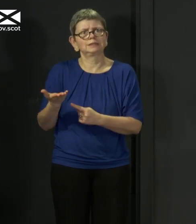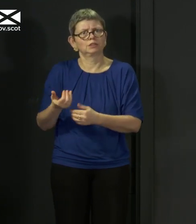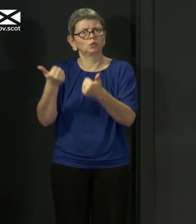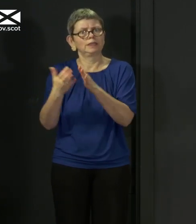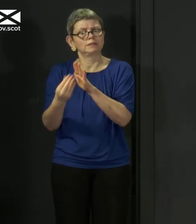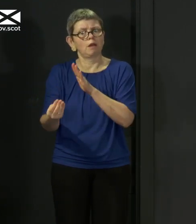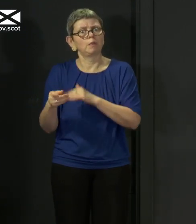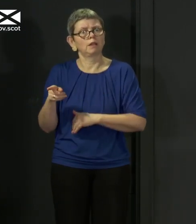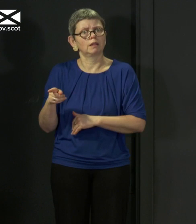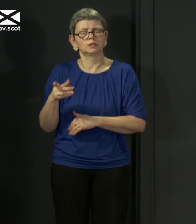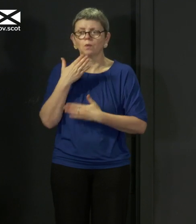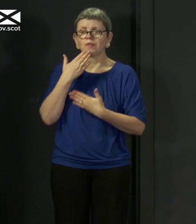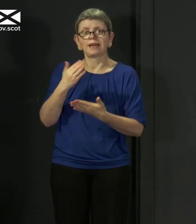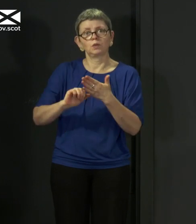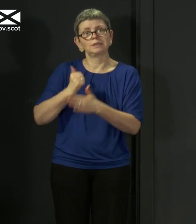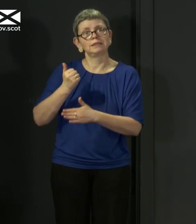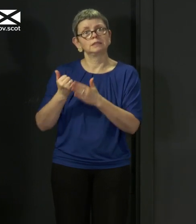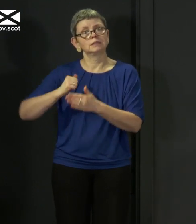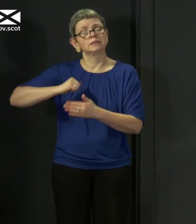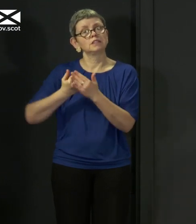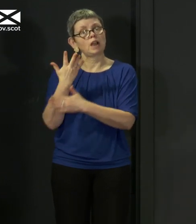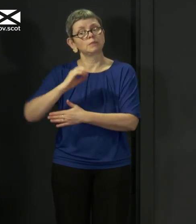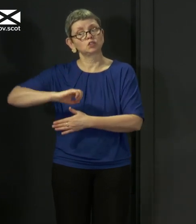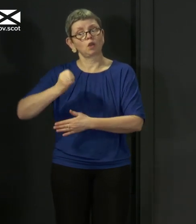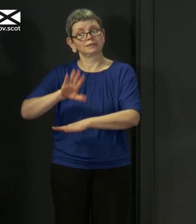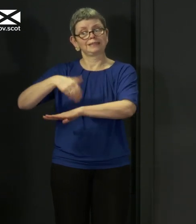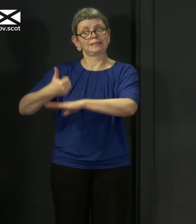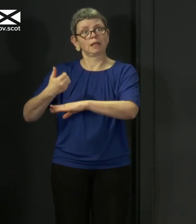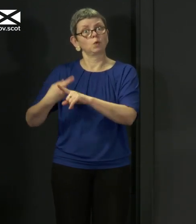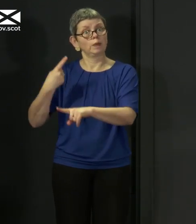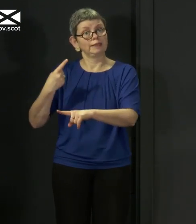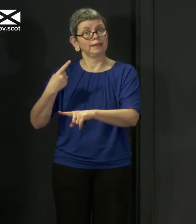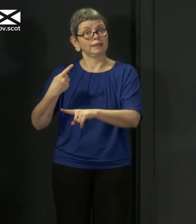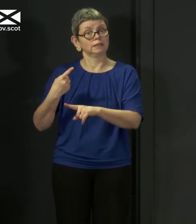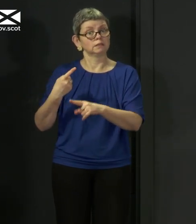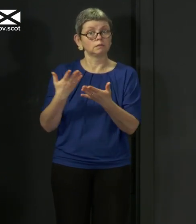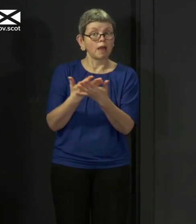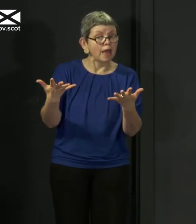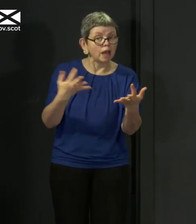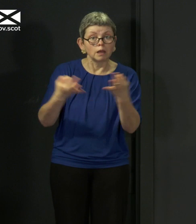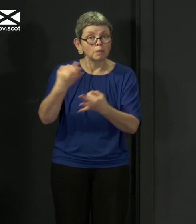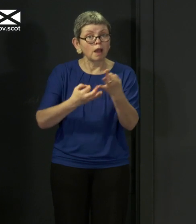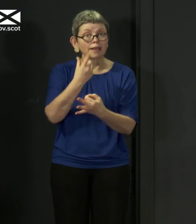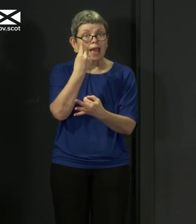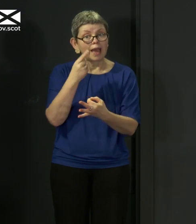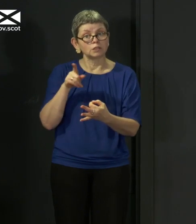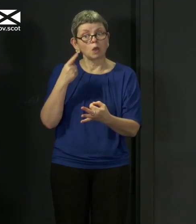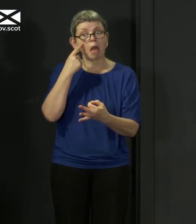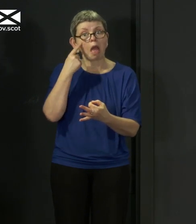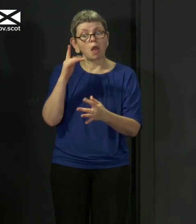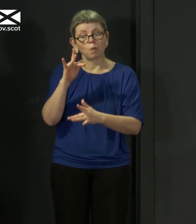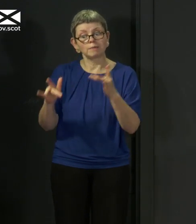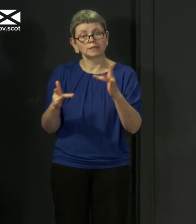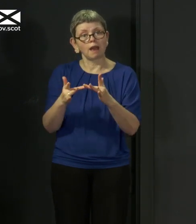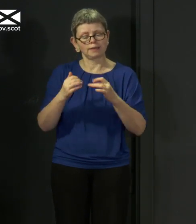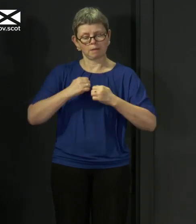The courses are open to anyone, so if you are interested, go to myworldofwork.co.uk where